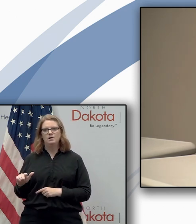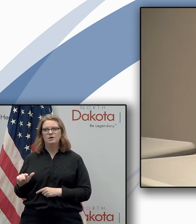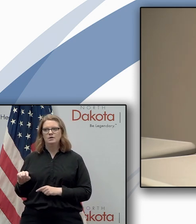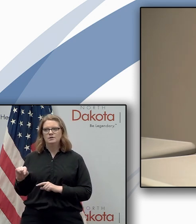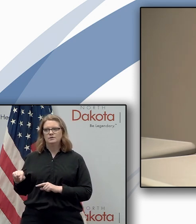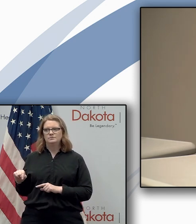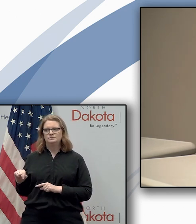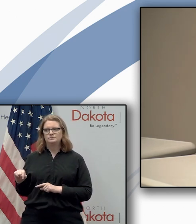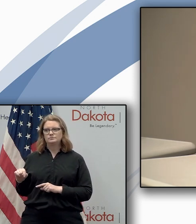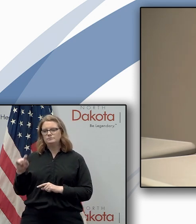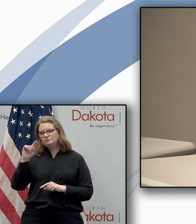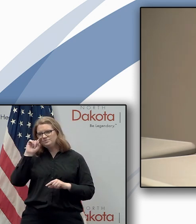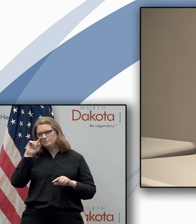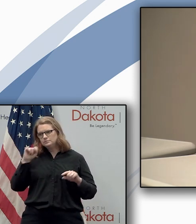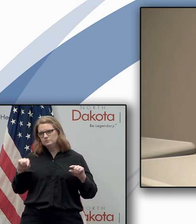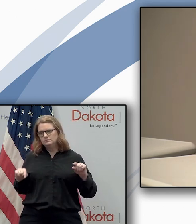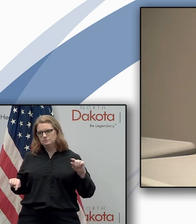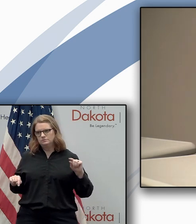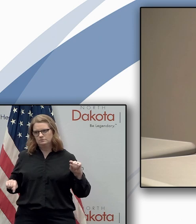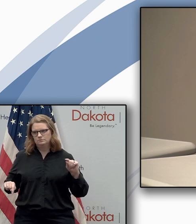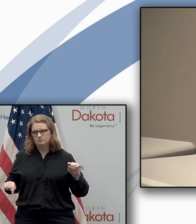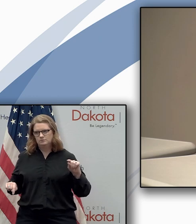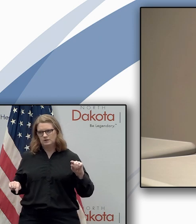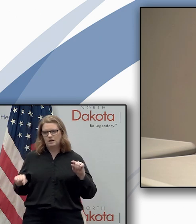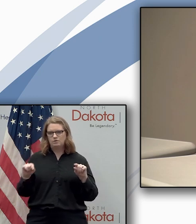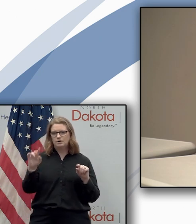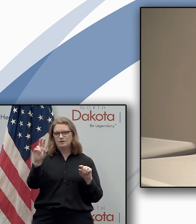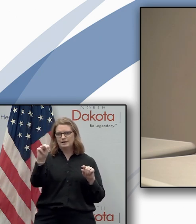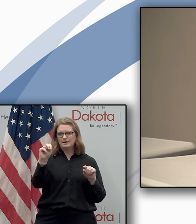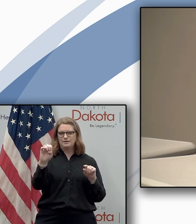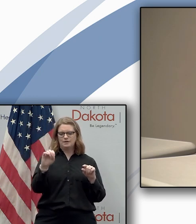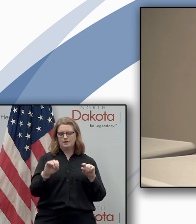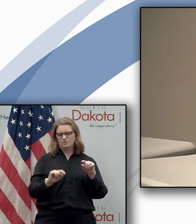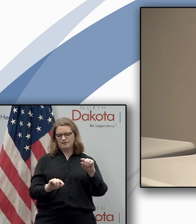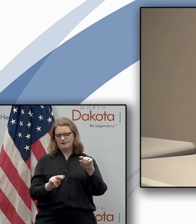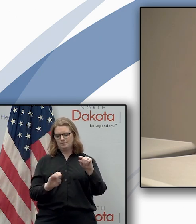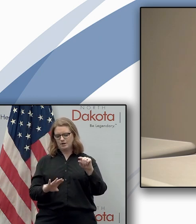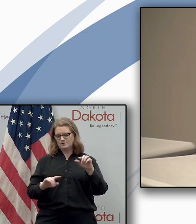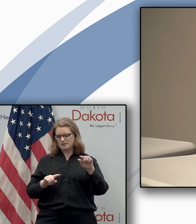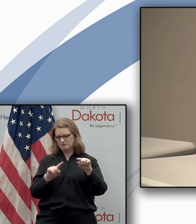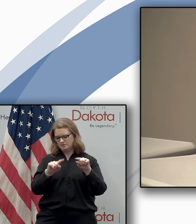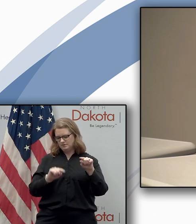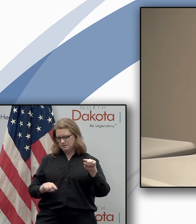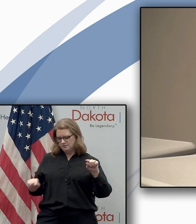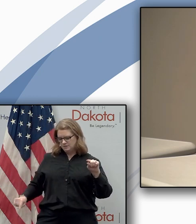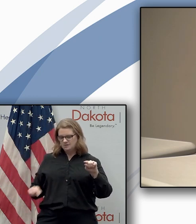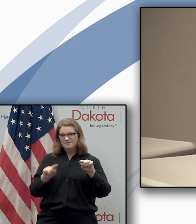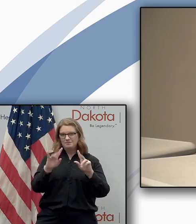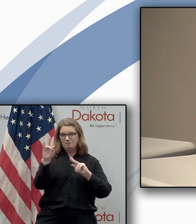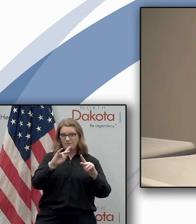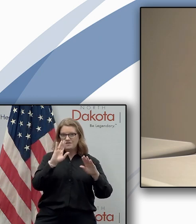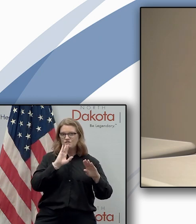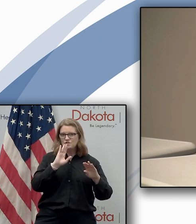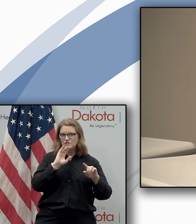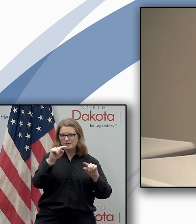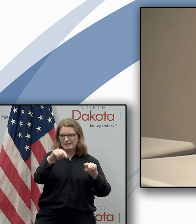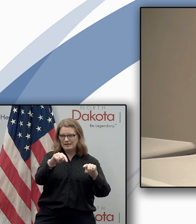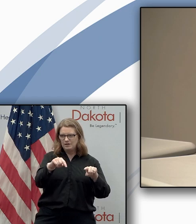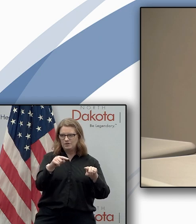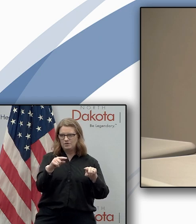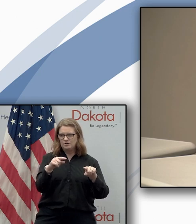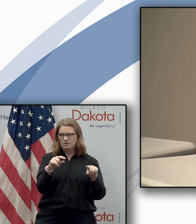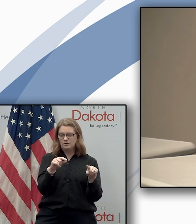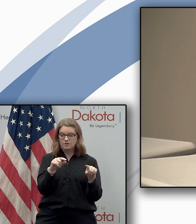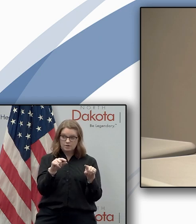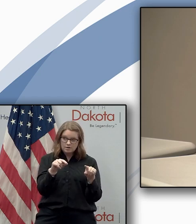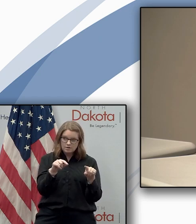talking to, you know, Pete Ricketts and how you do Nebraska, I know people are still frustrated here, but you're, I think you've told me that